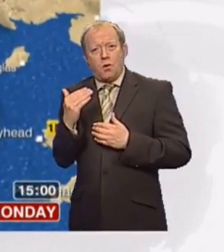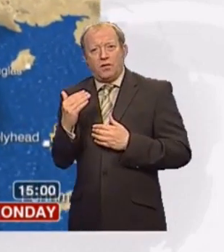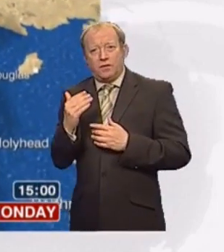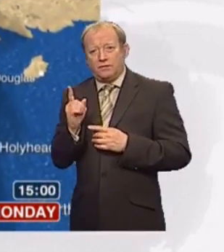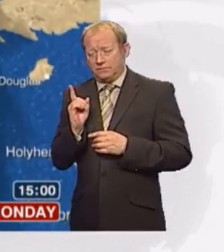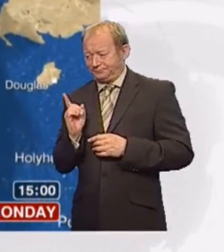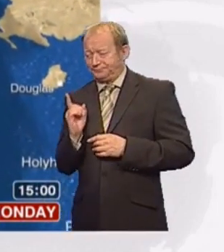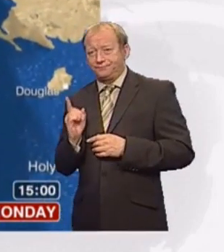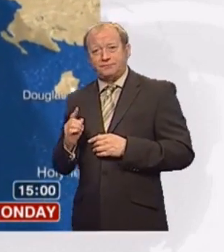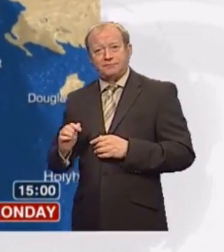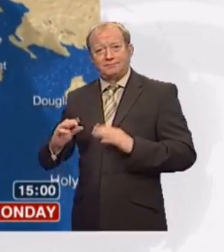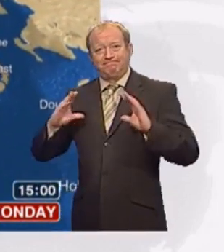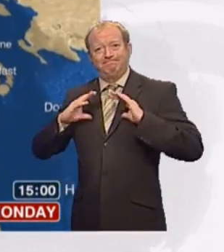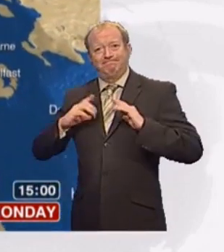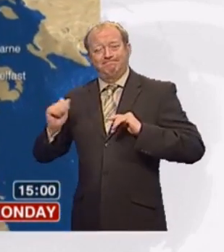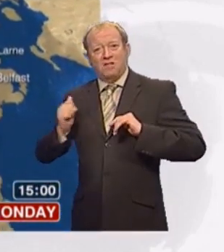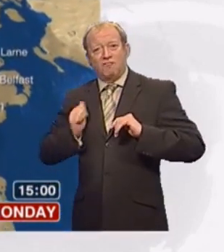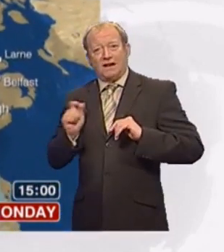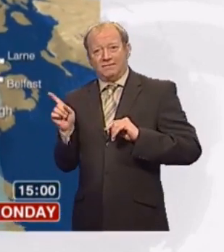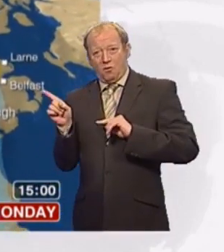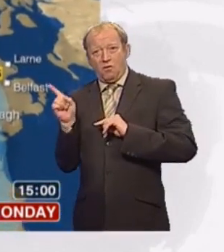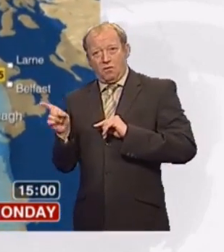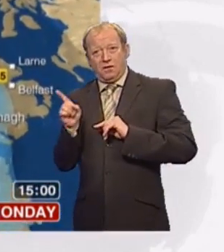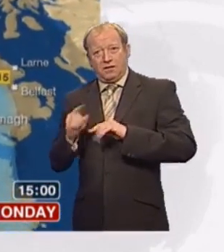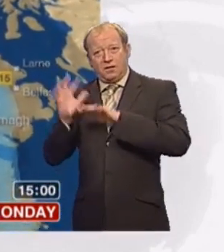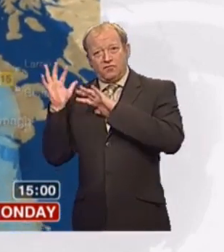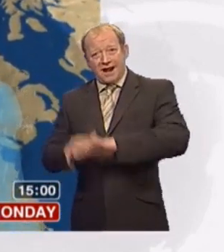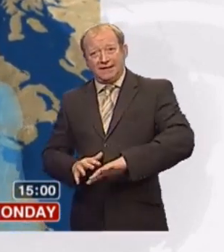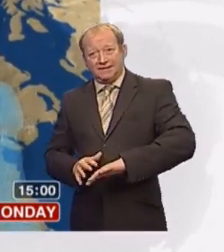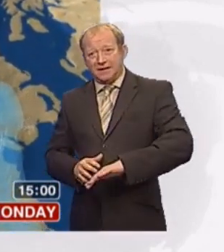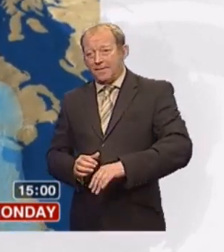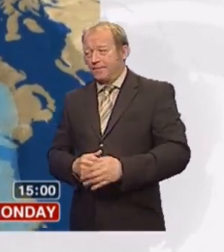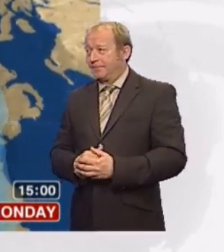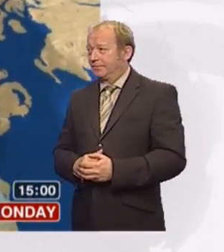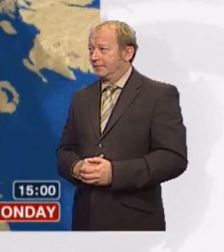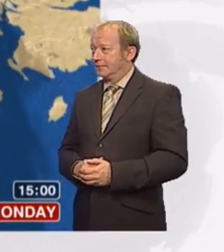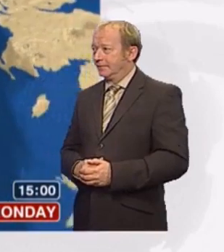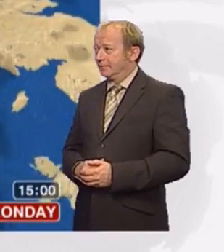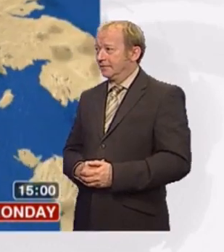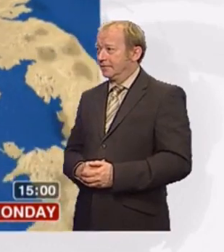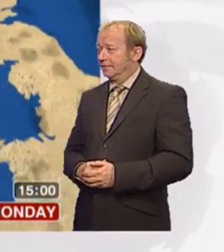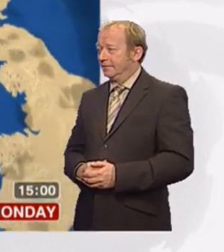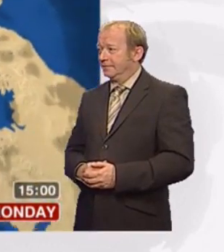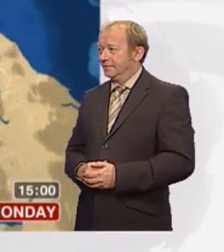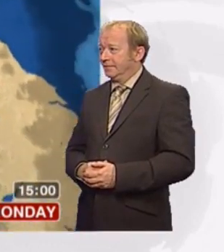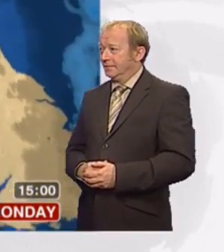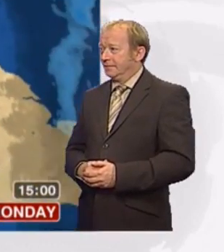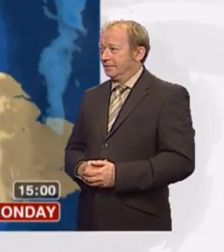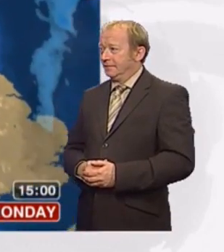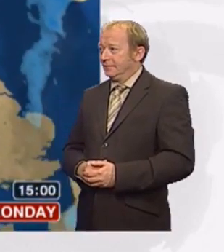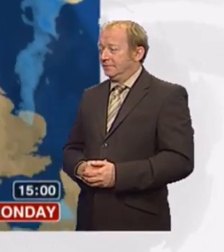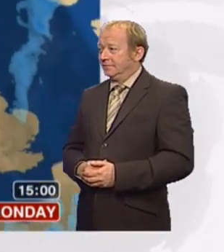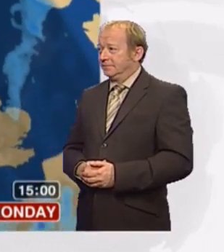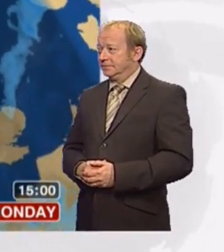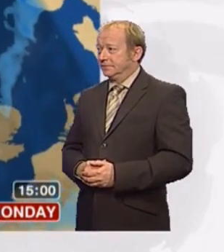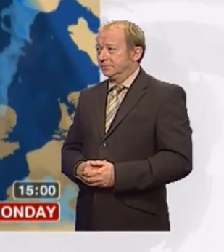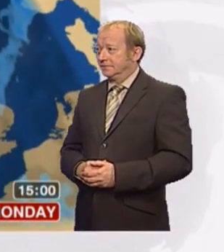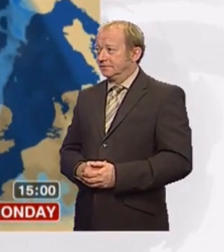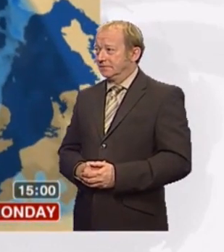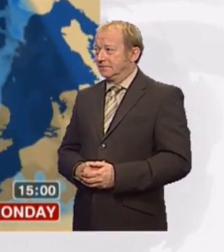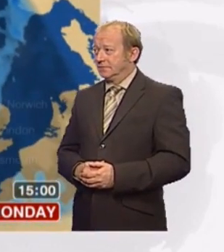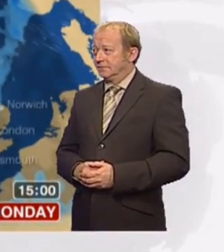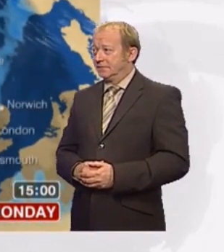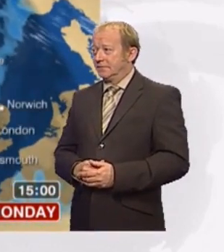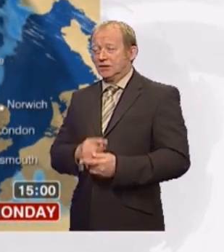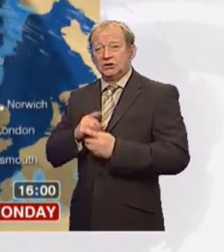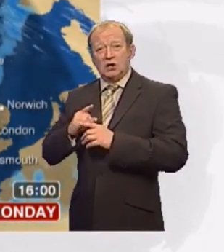advance of this next dose of weather. Rain coming our way. So it looks as though it's a wet second half of the day